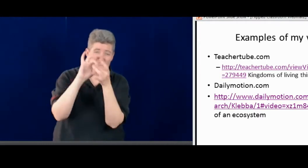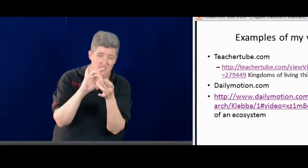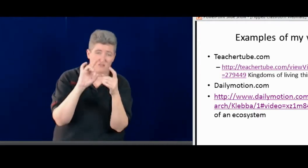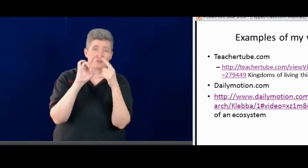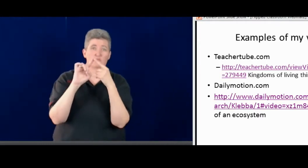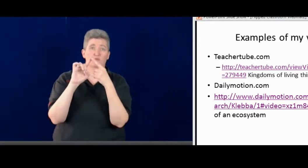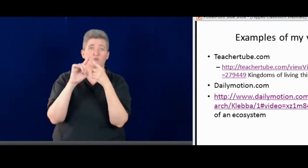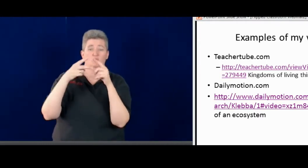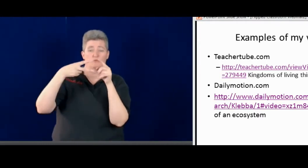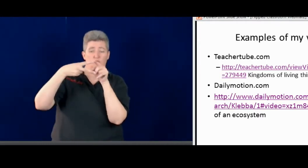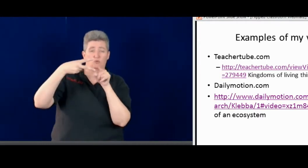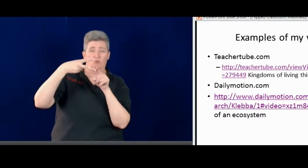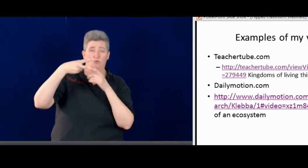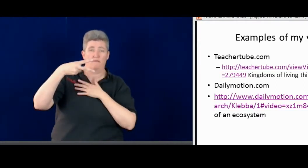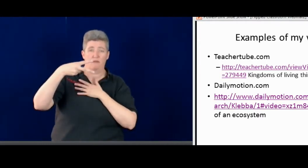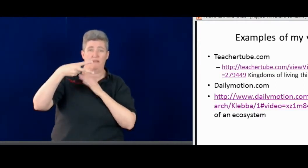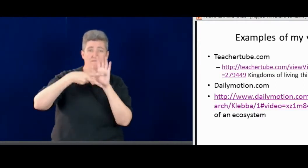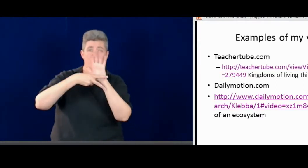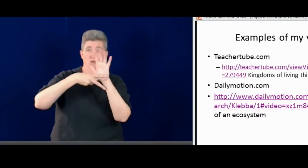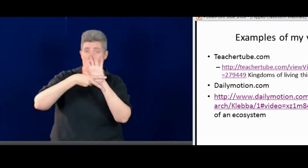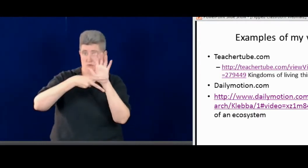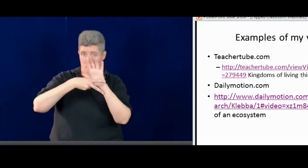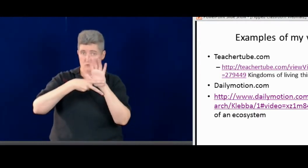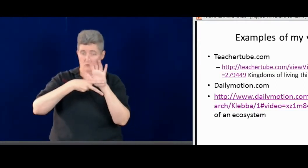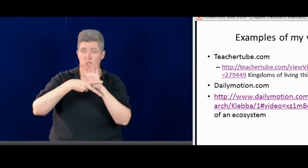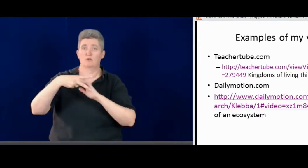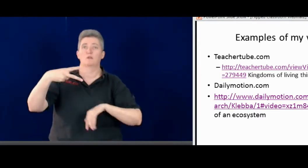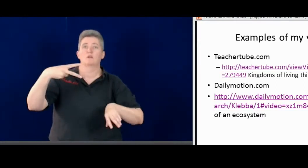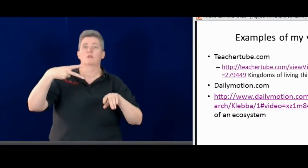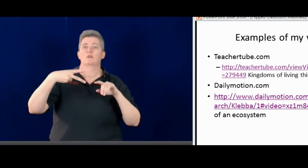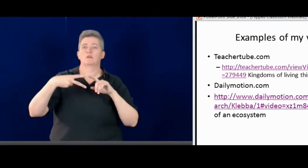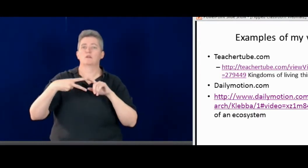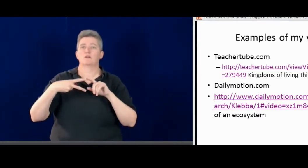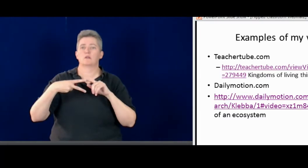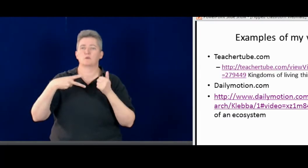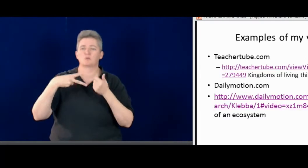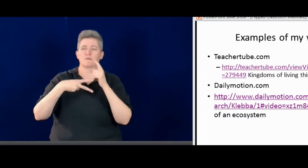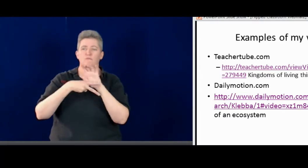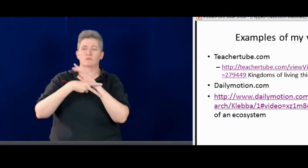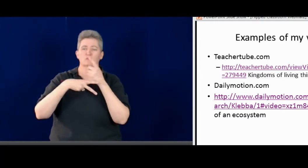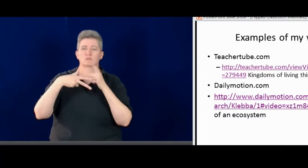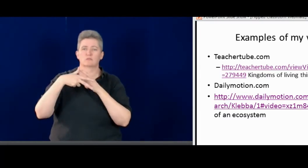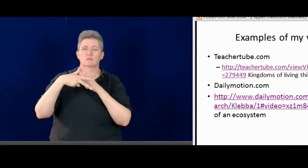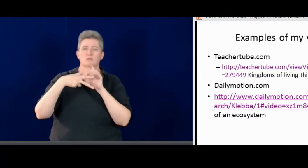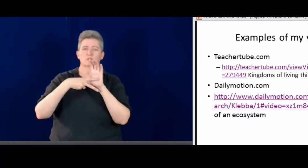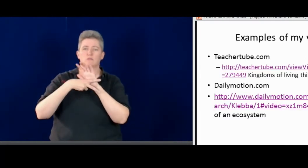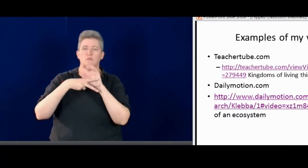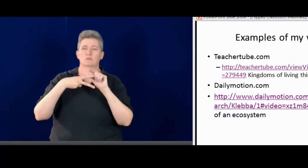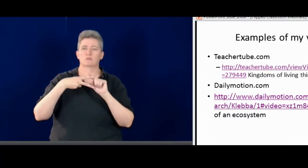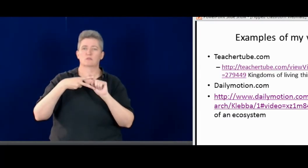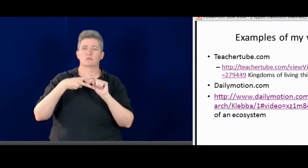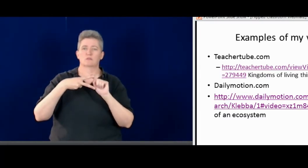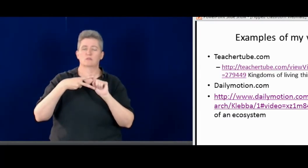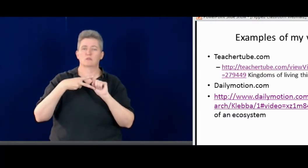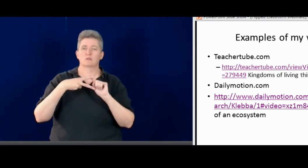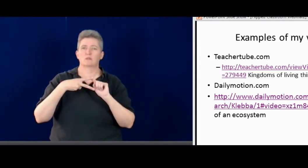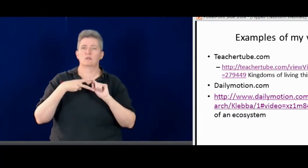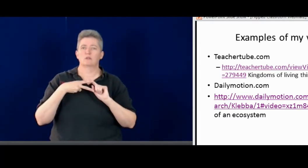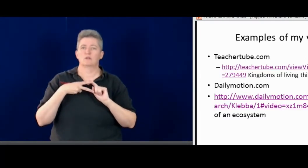Now we're going to try to connect to two of my videos that I've made. Which one are we doing for?